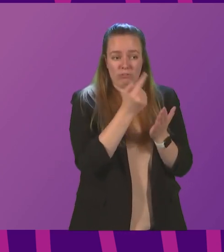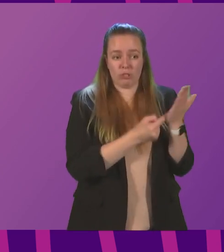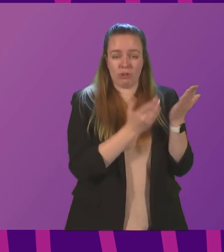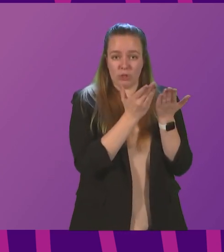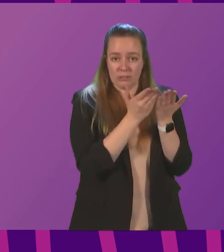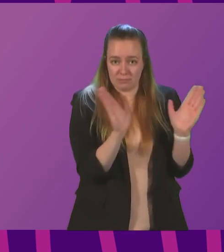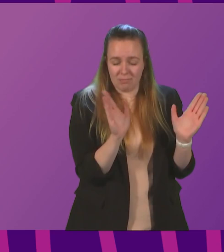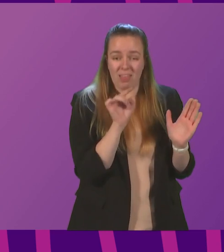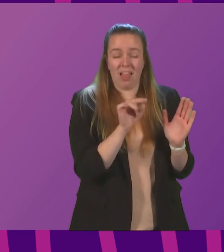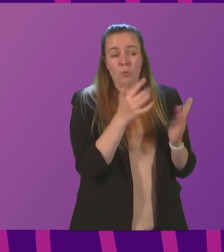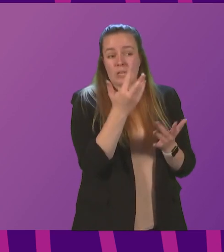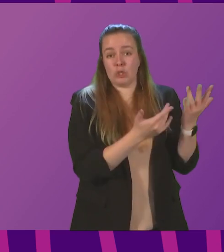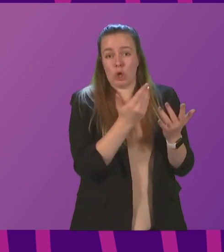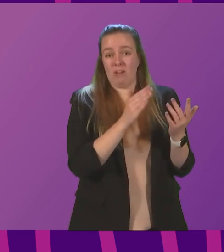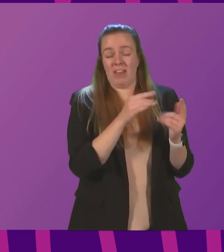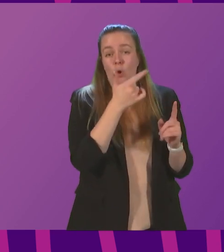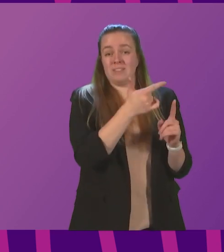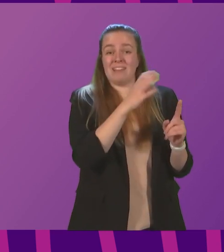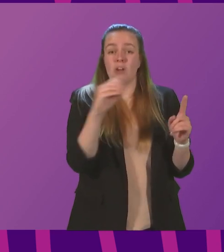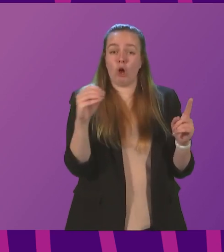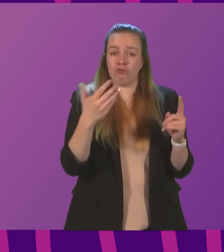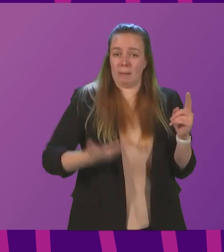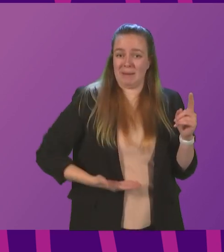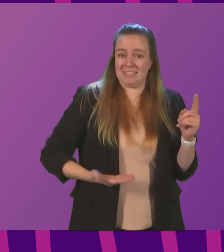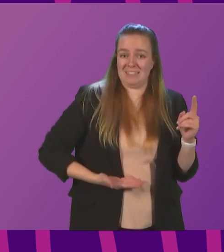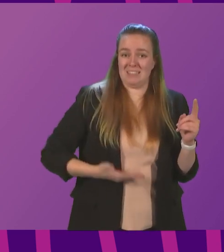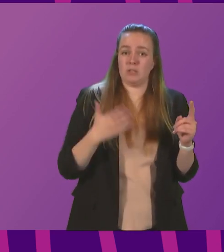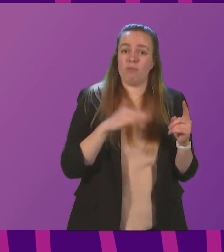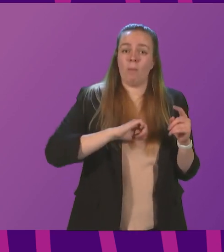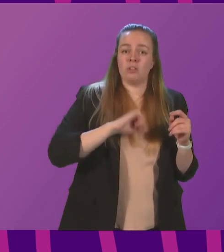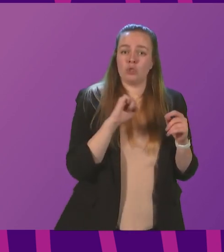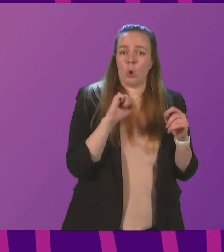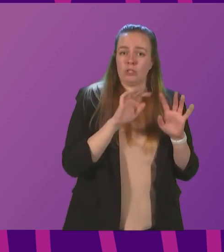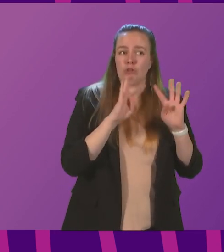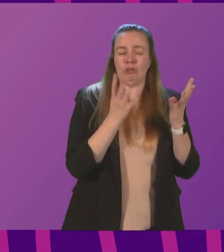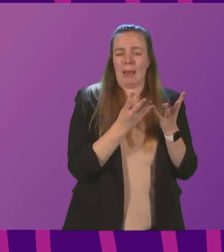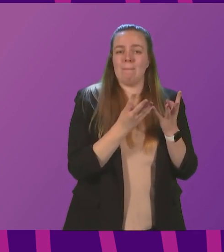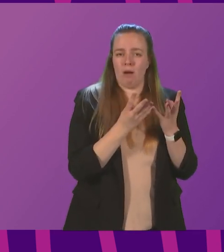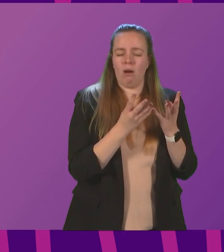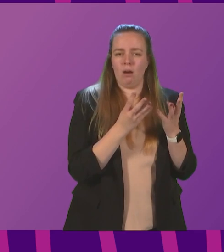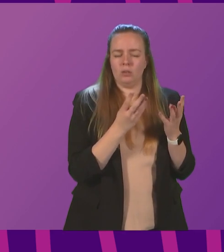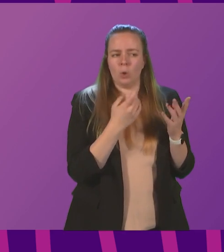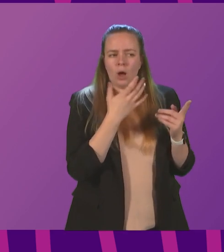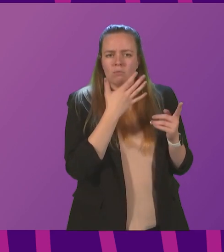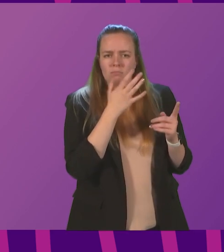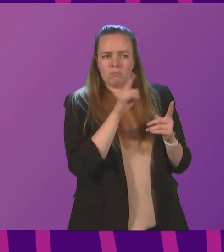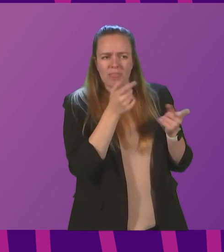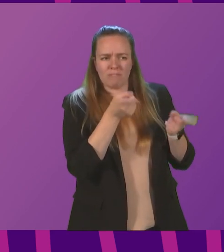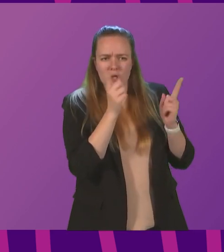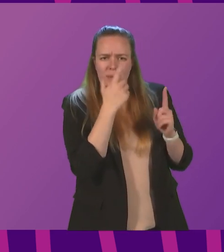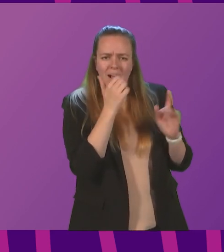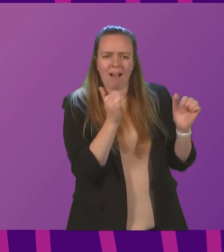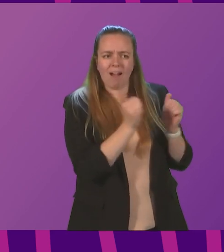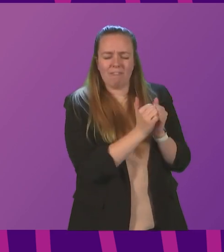survey conducted of 700 businesses by the Scottish Chambers of Commerce. So will the First Minister confirm